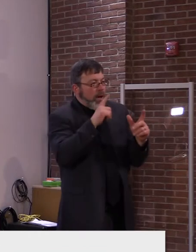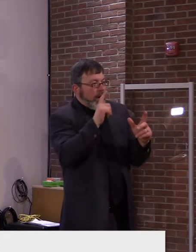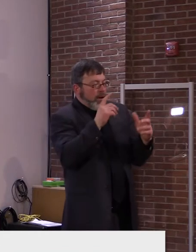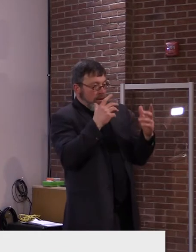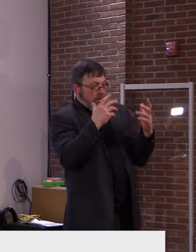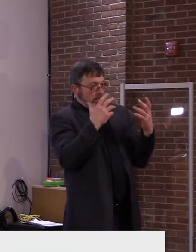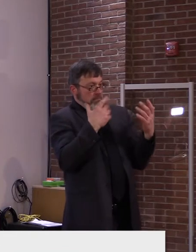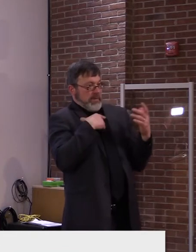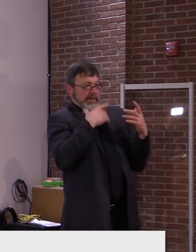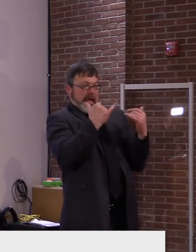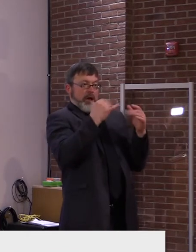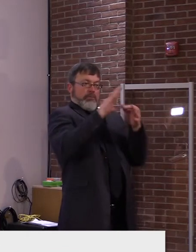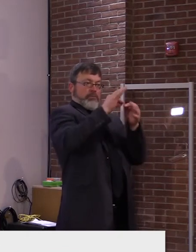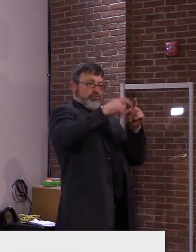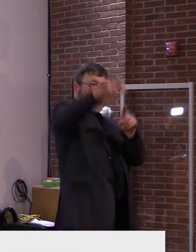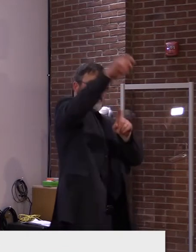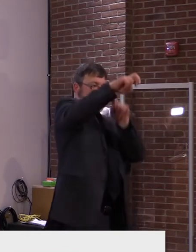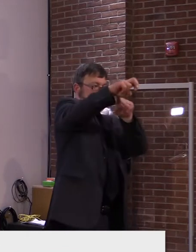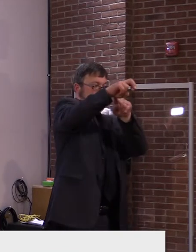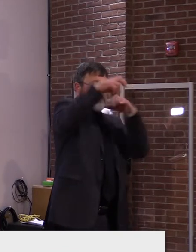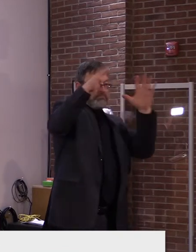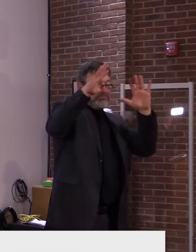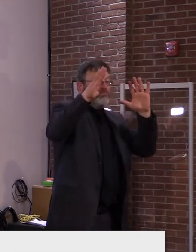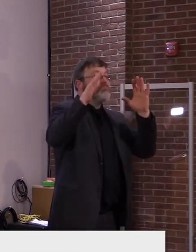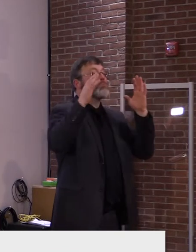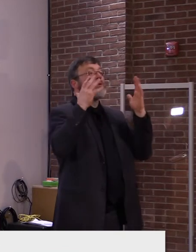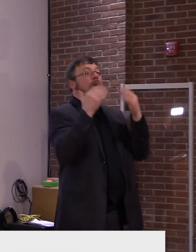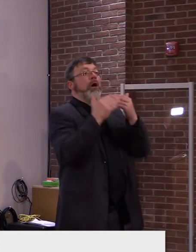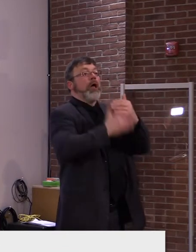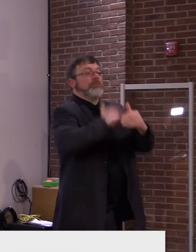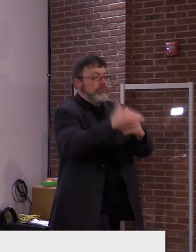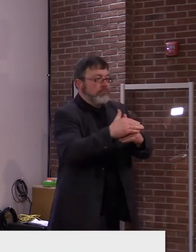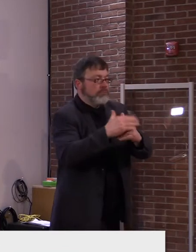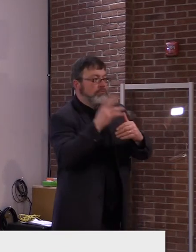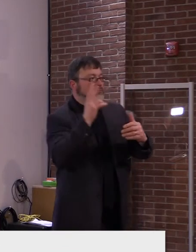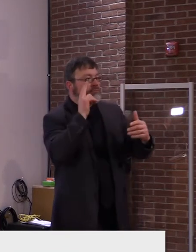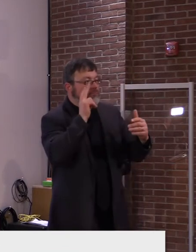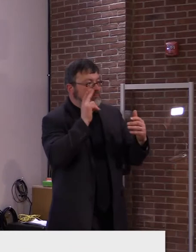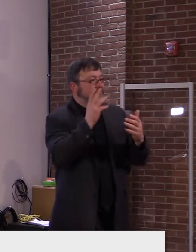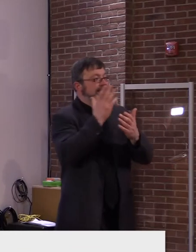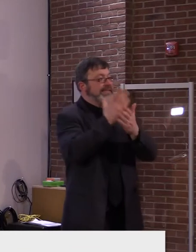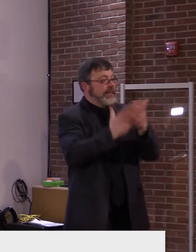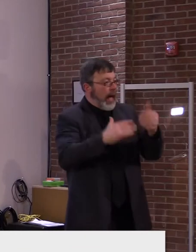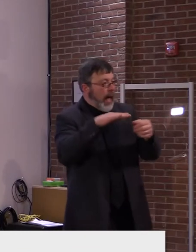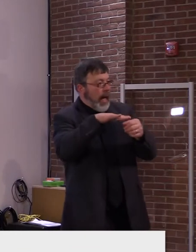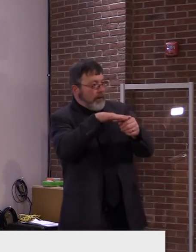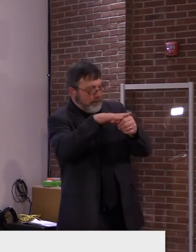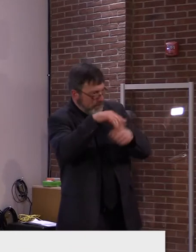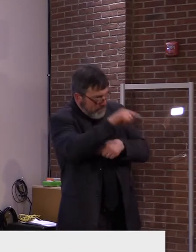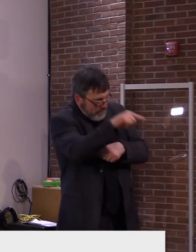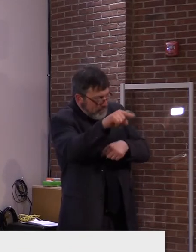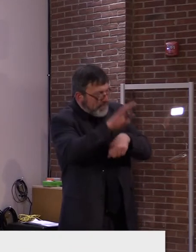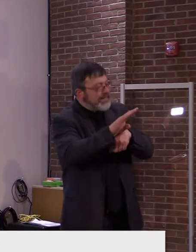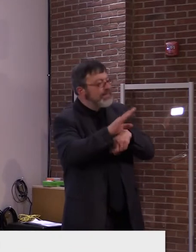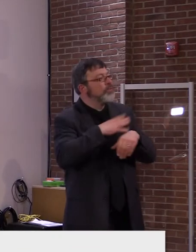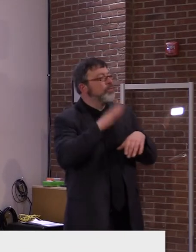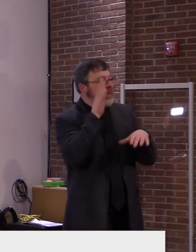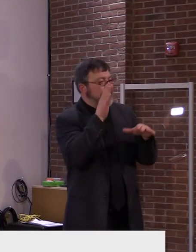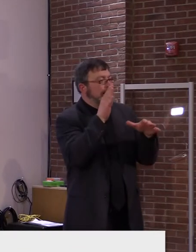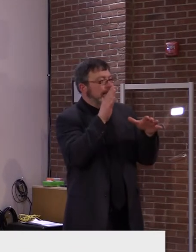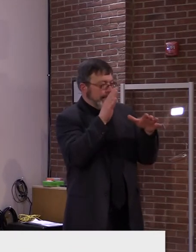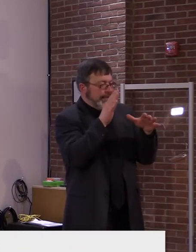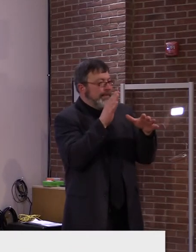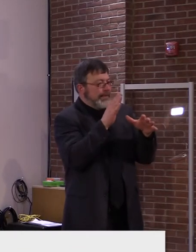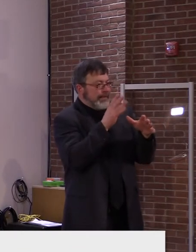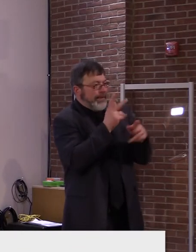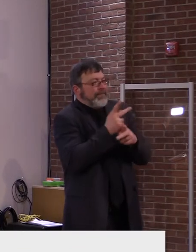but, uh, but there are also, uh, some areas that, uh, give us a little bit of pause and we just want to make sure we're doing it for the right reasons. Uh, so we